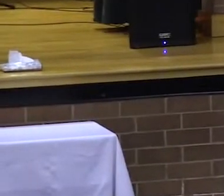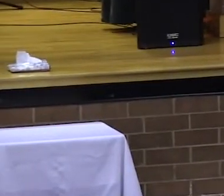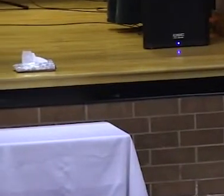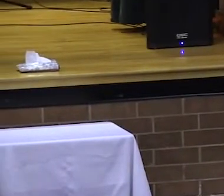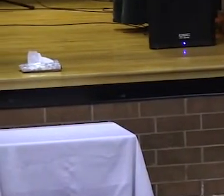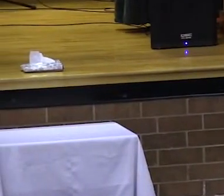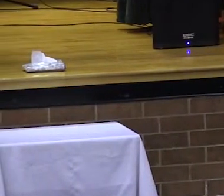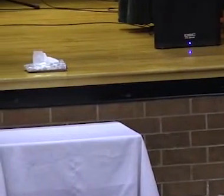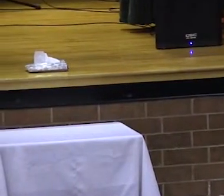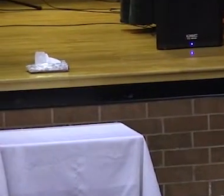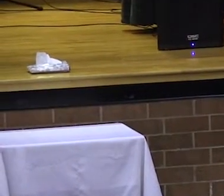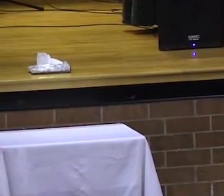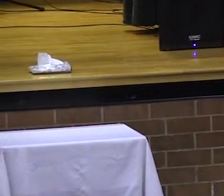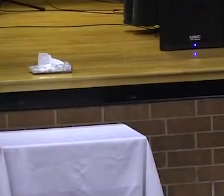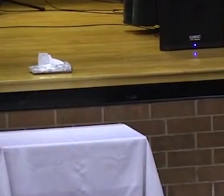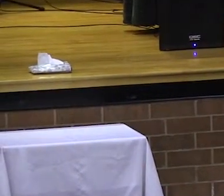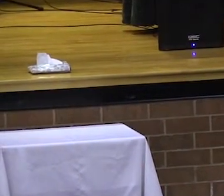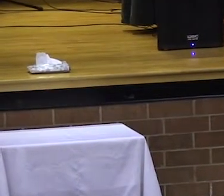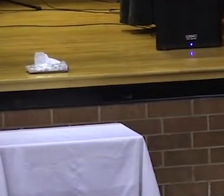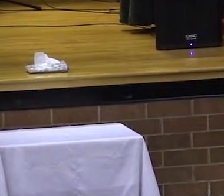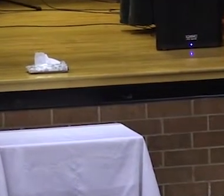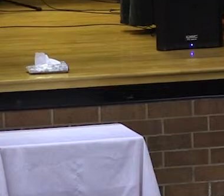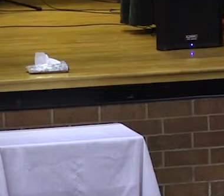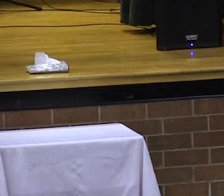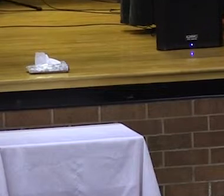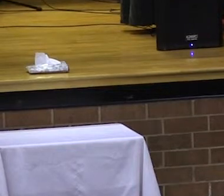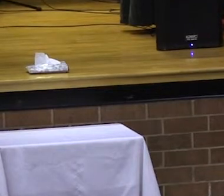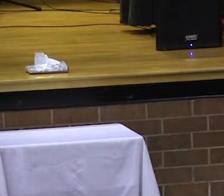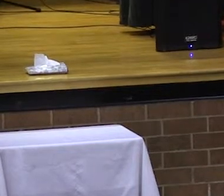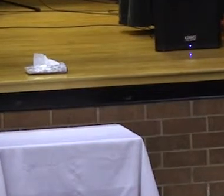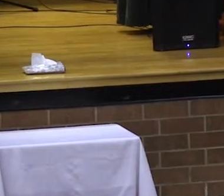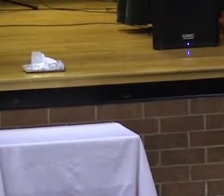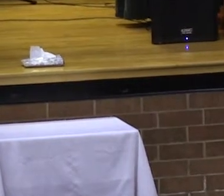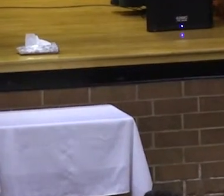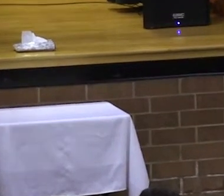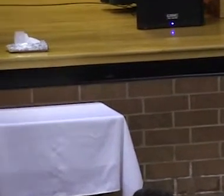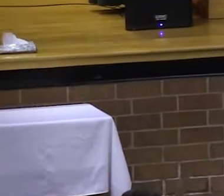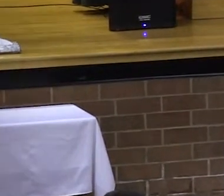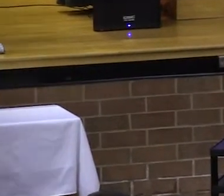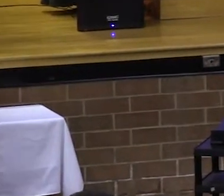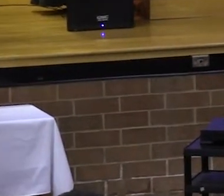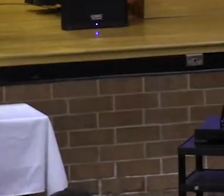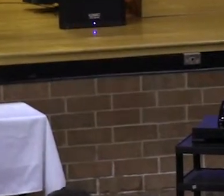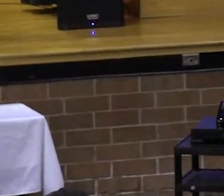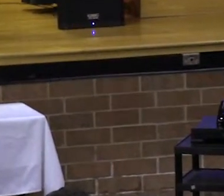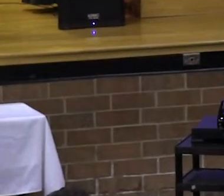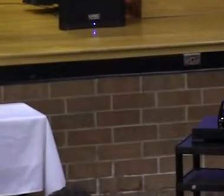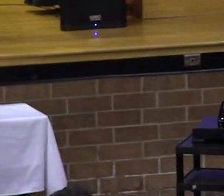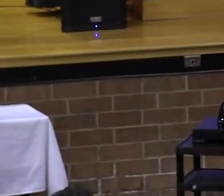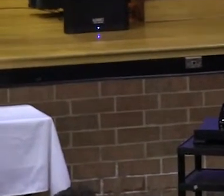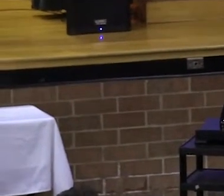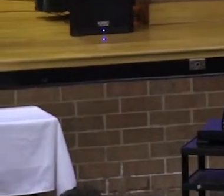from God. Okay? As God pours love and forgiveness in my life, I want my life to be an expression